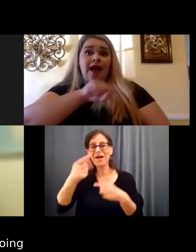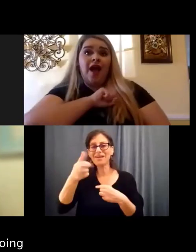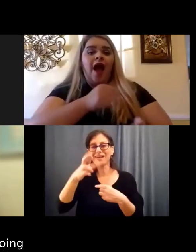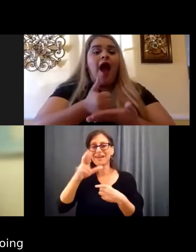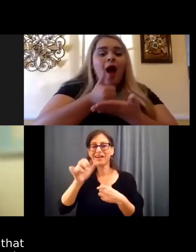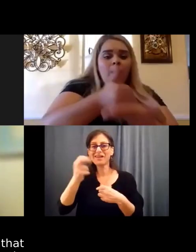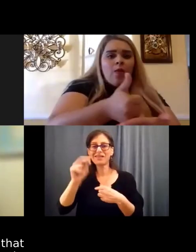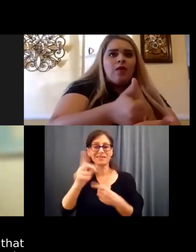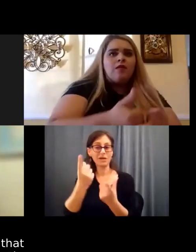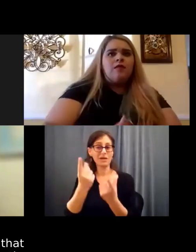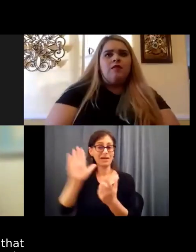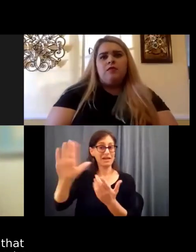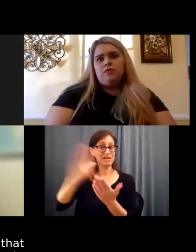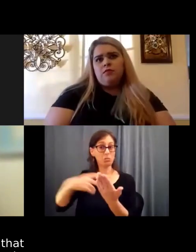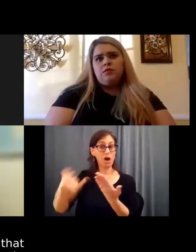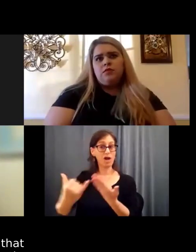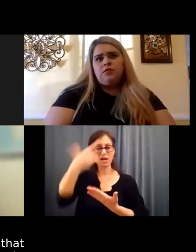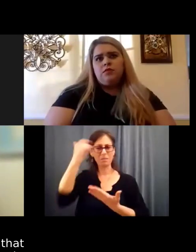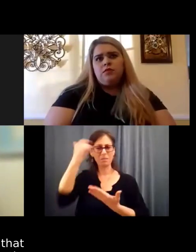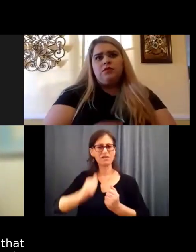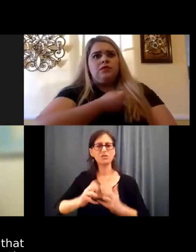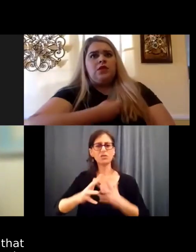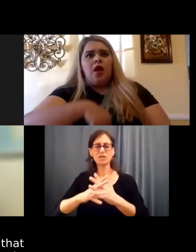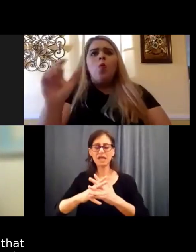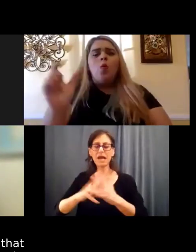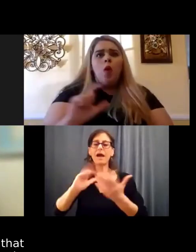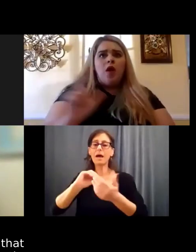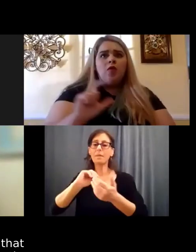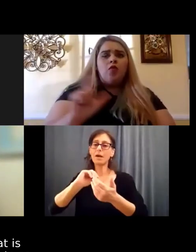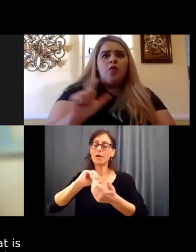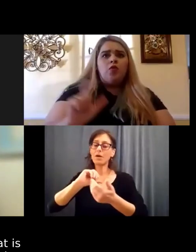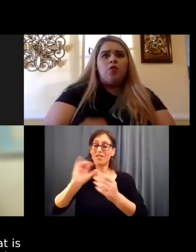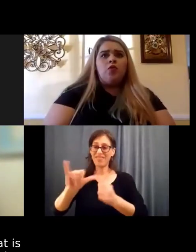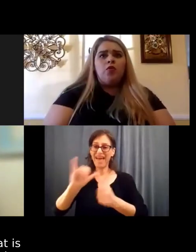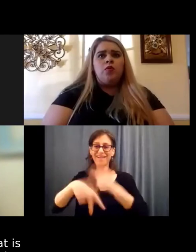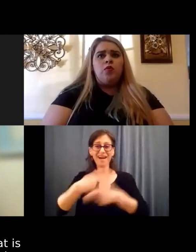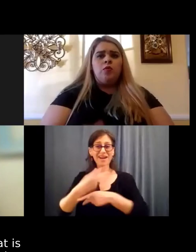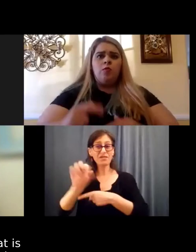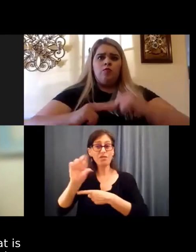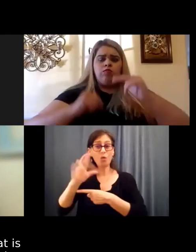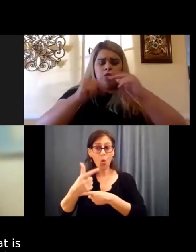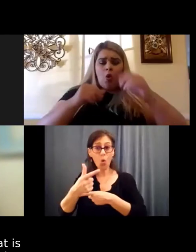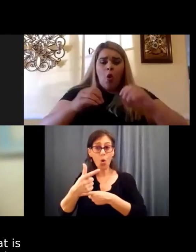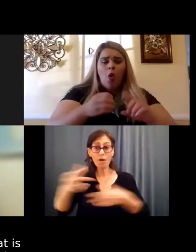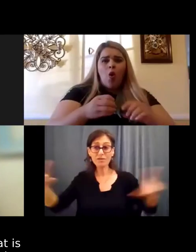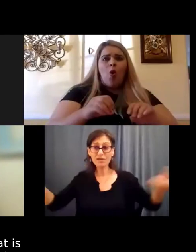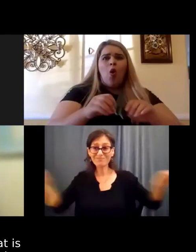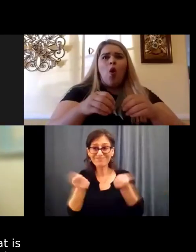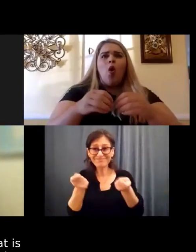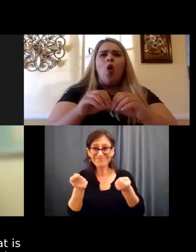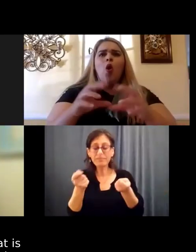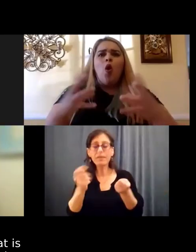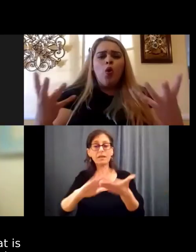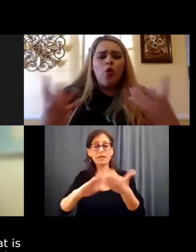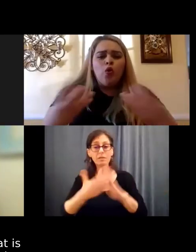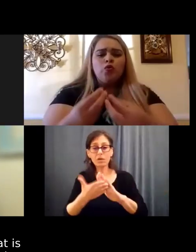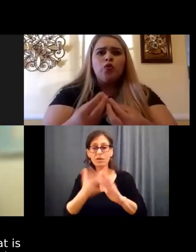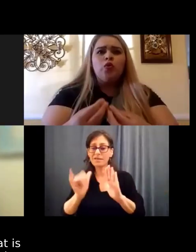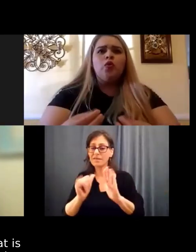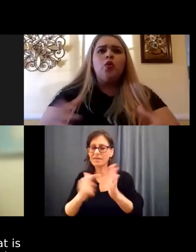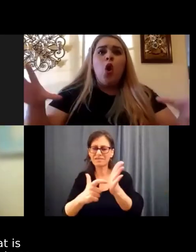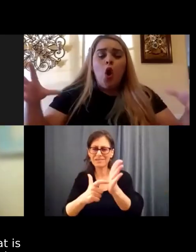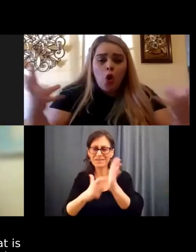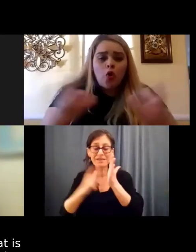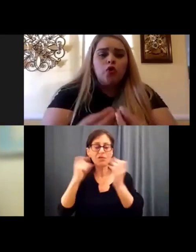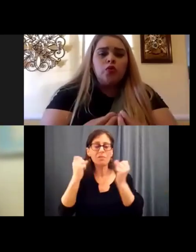you created an organization like that, that brings your community together, it's, it really is something that is needed on so